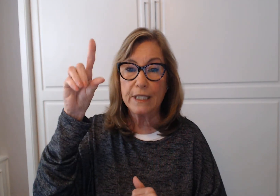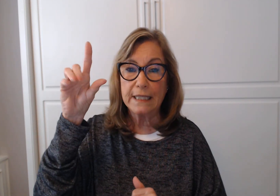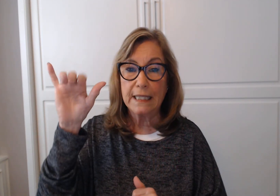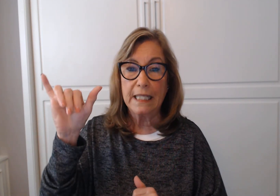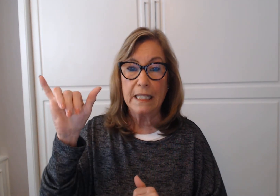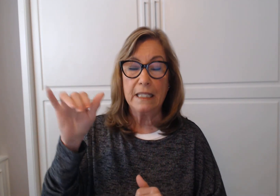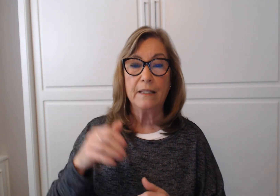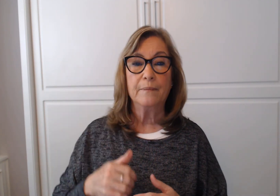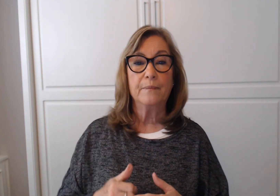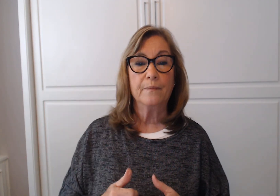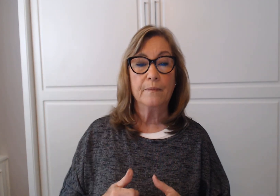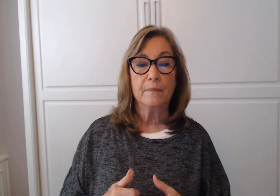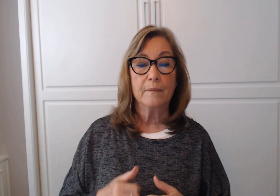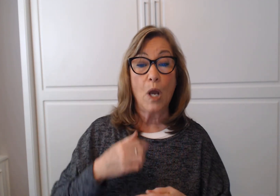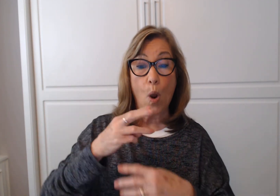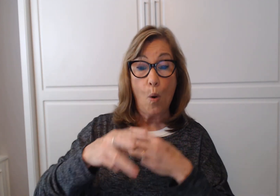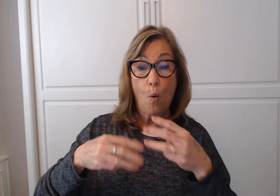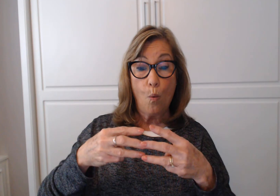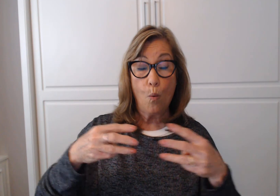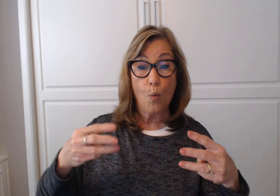Wrapped. My. Foot.